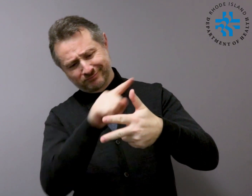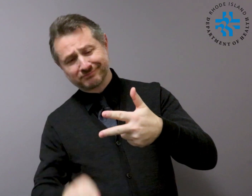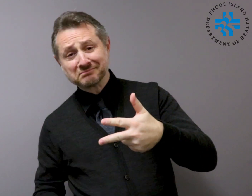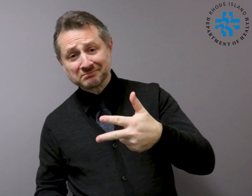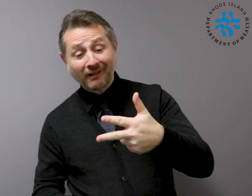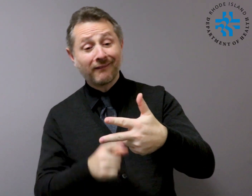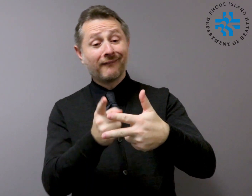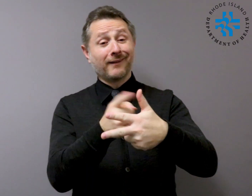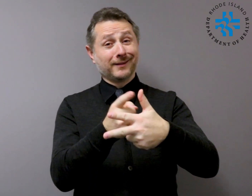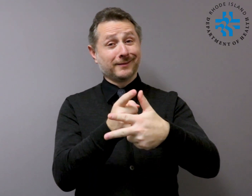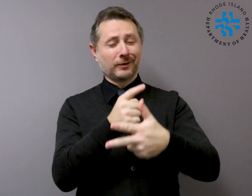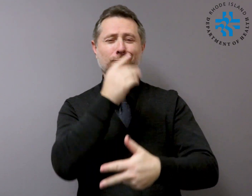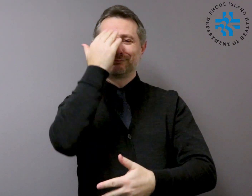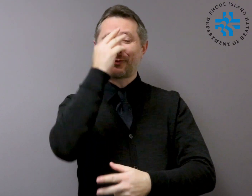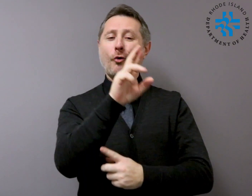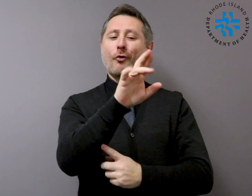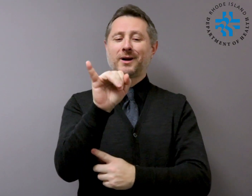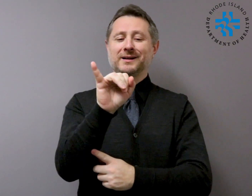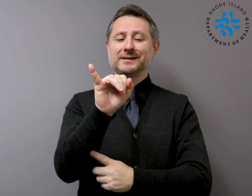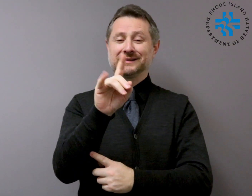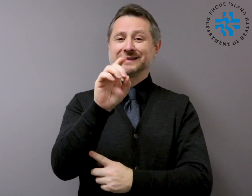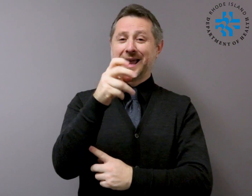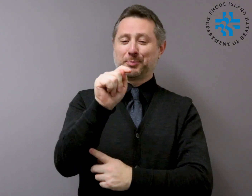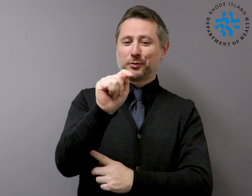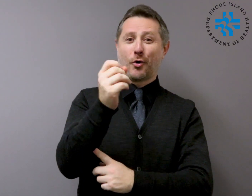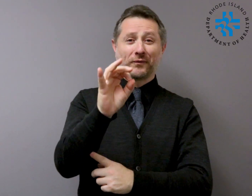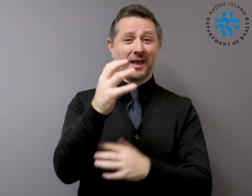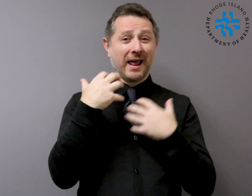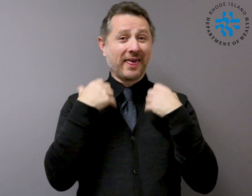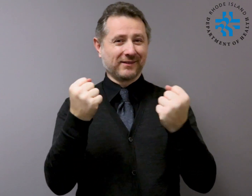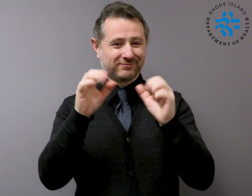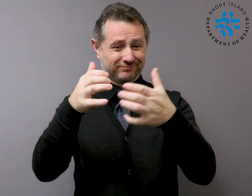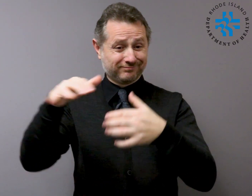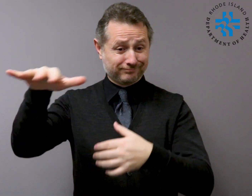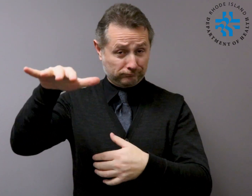.health.ri.gov.covid.